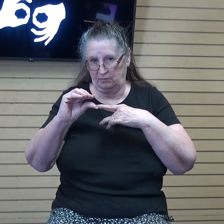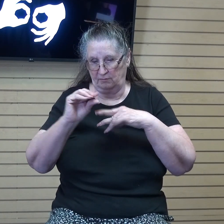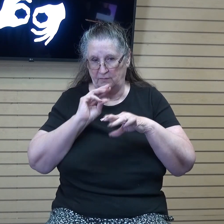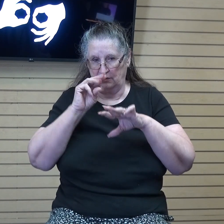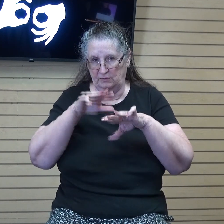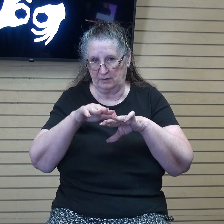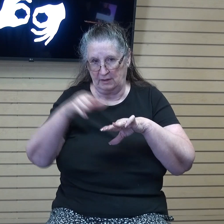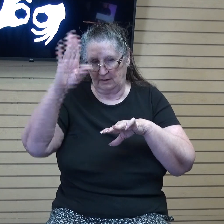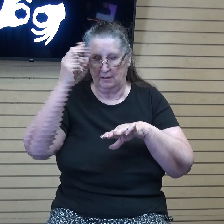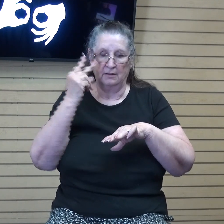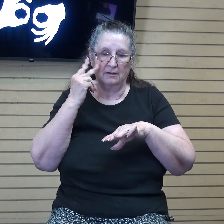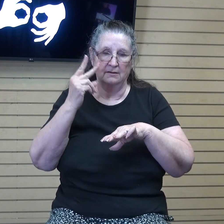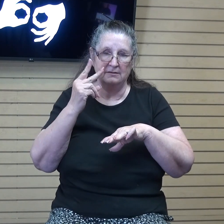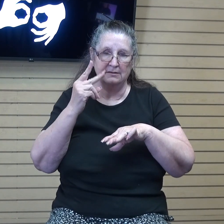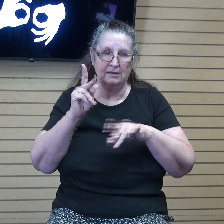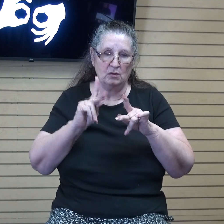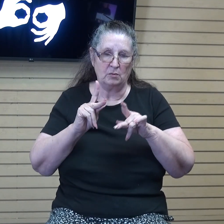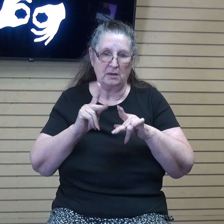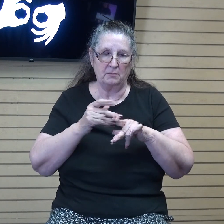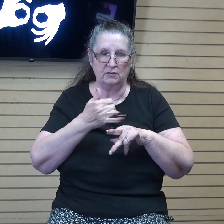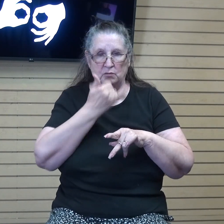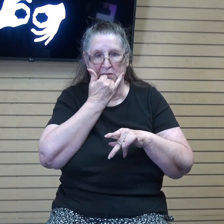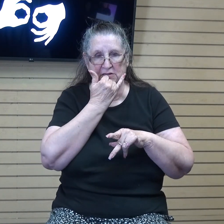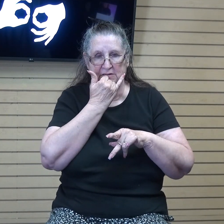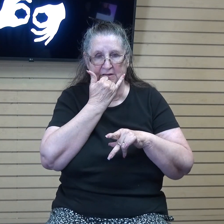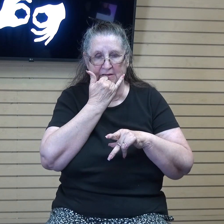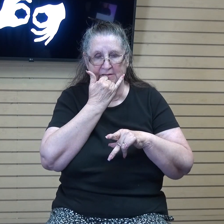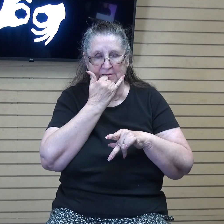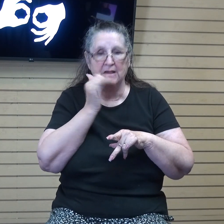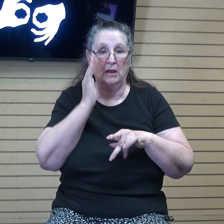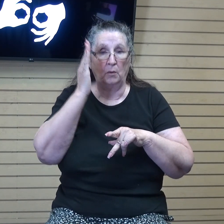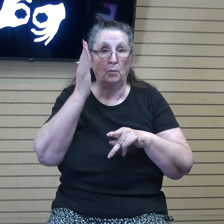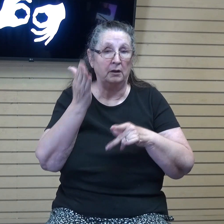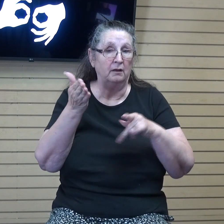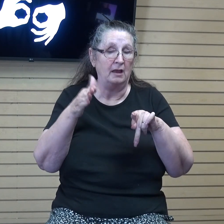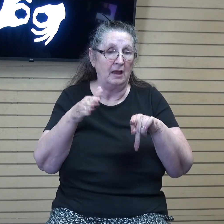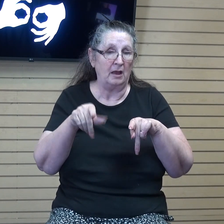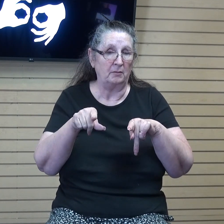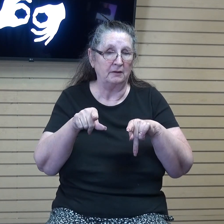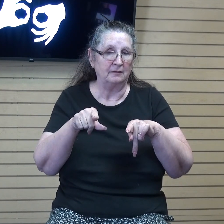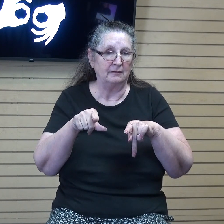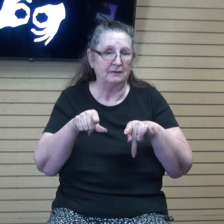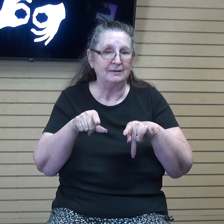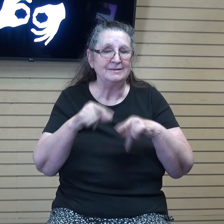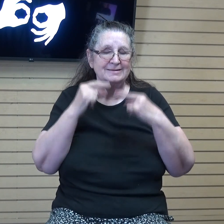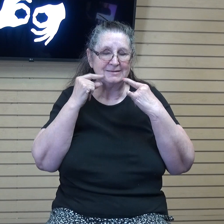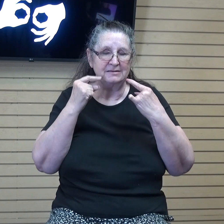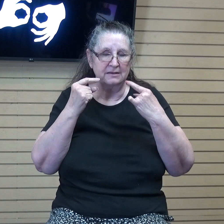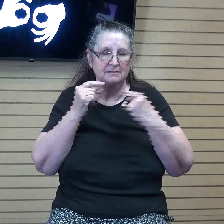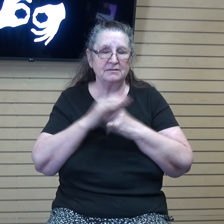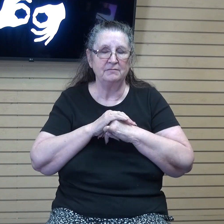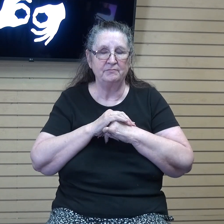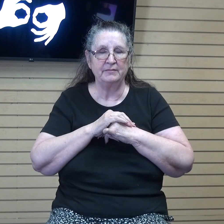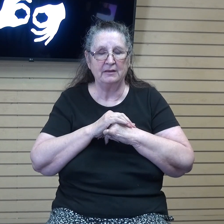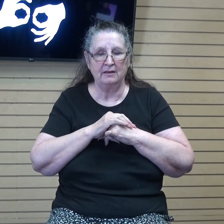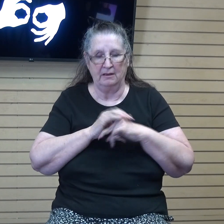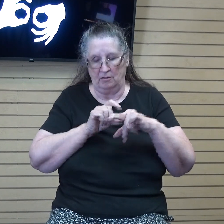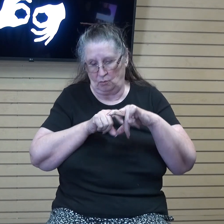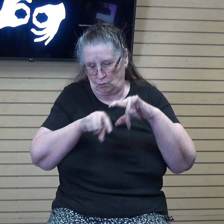can see his people's mishaps and forthcoming mishaps, aka sins. So he drops anchor, and the anchor